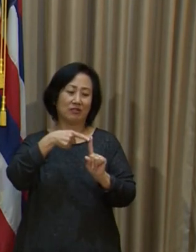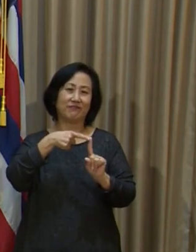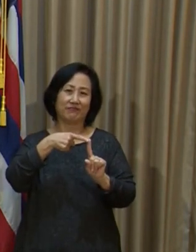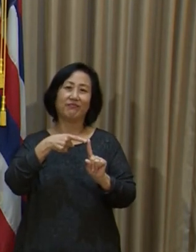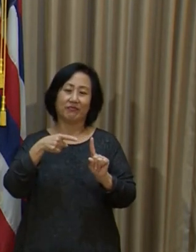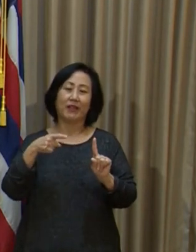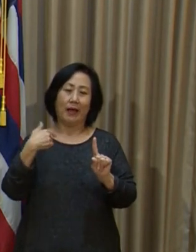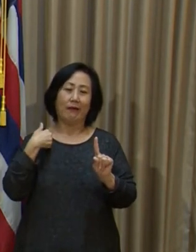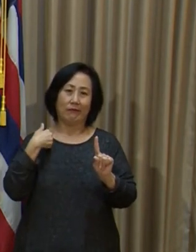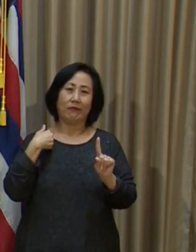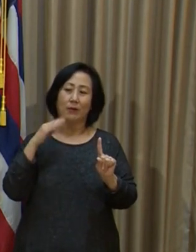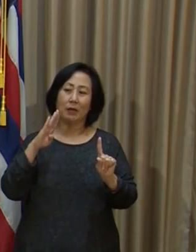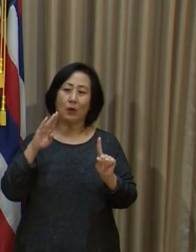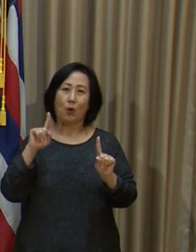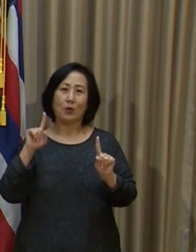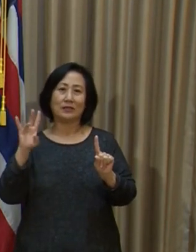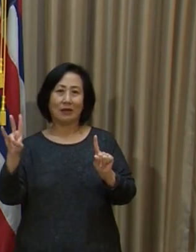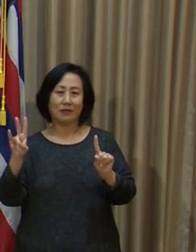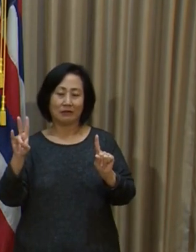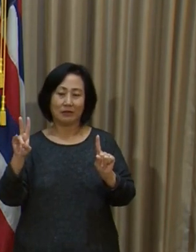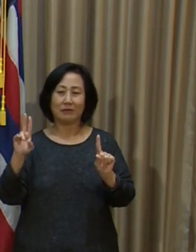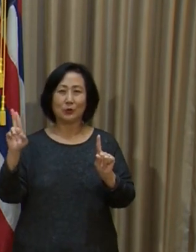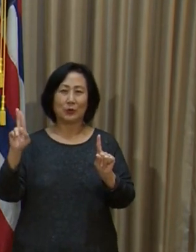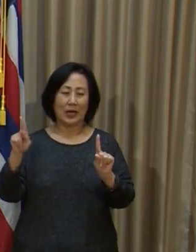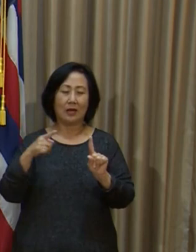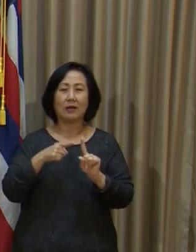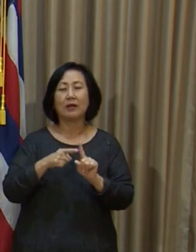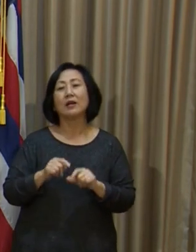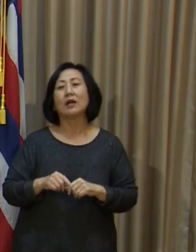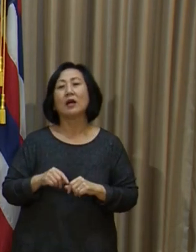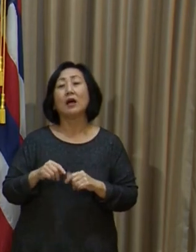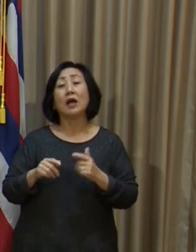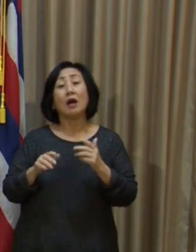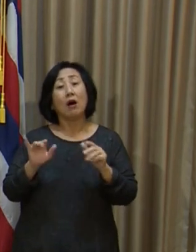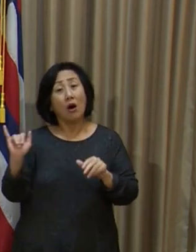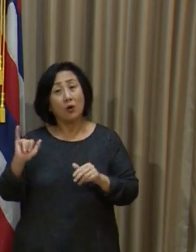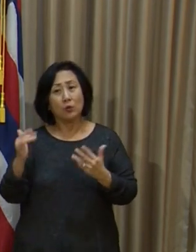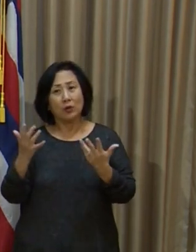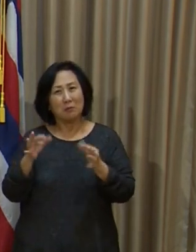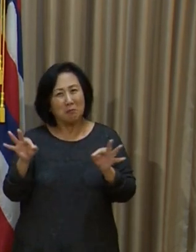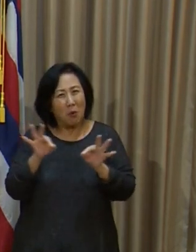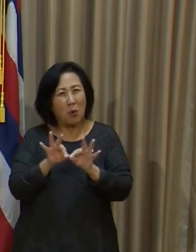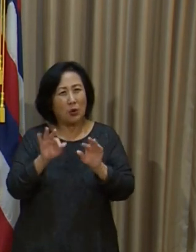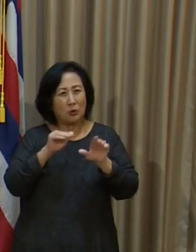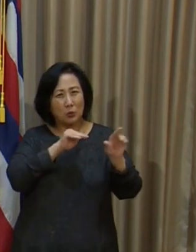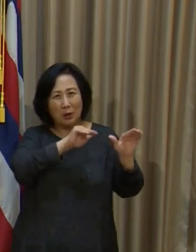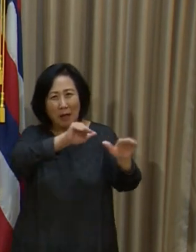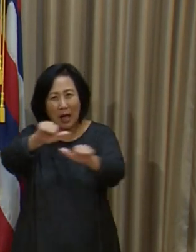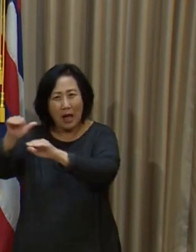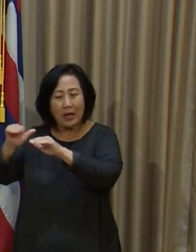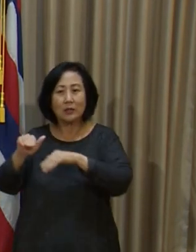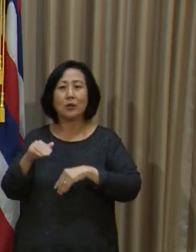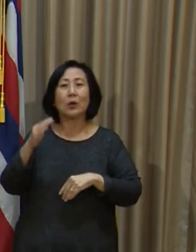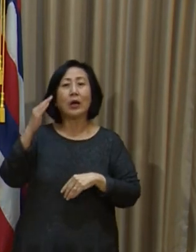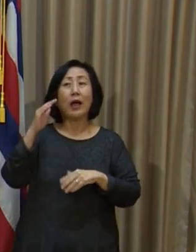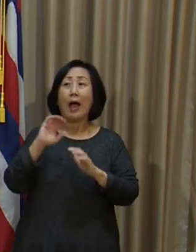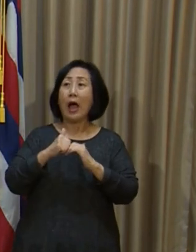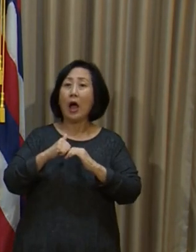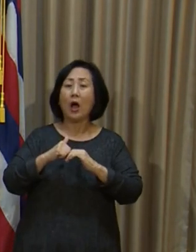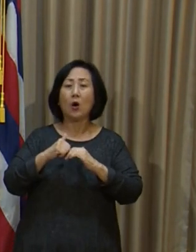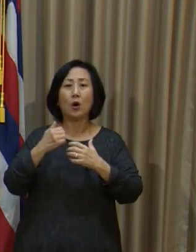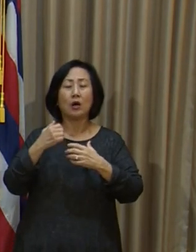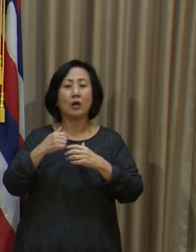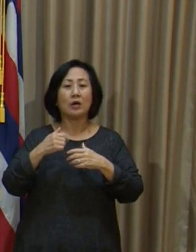variant, and I think most importantly wanted to remind all of all of us that we know what it takes to